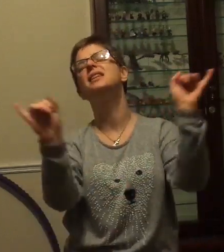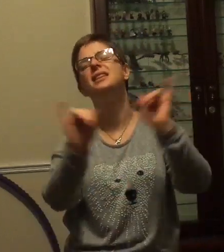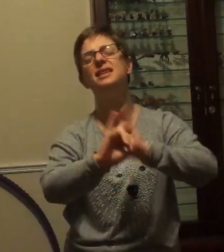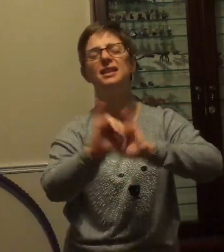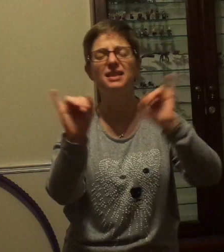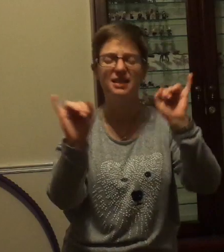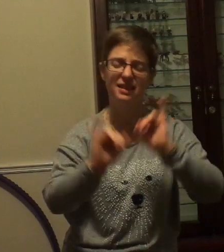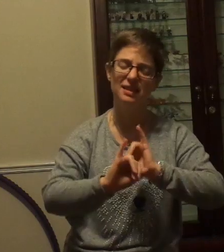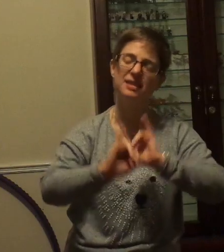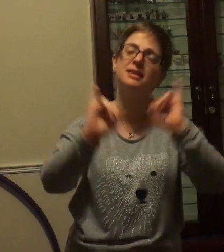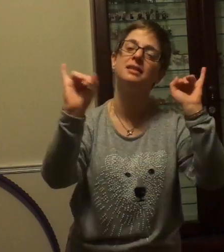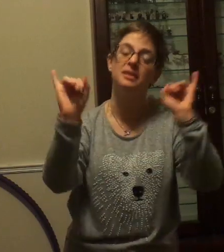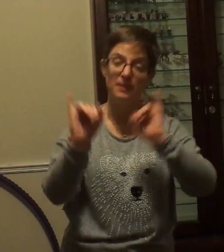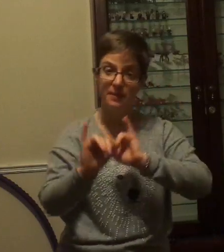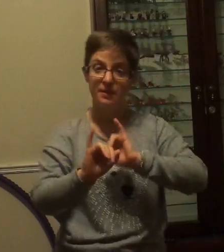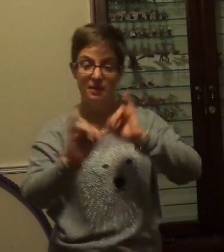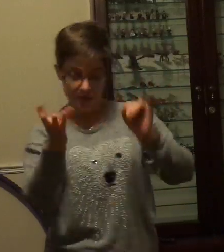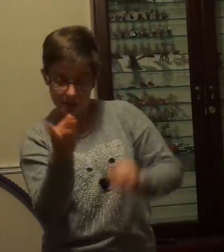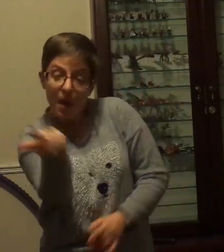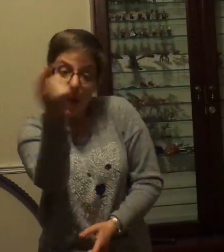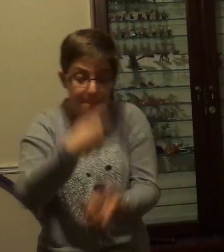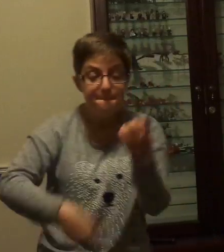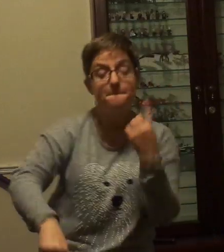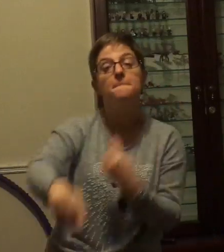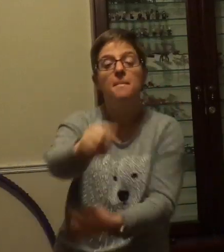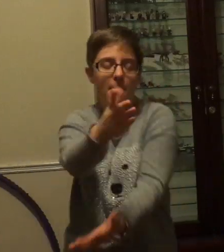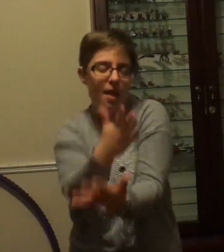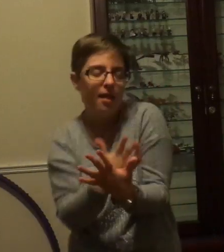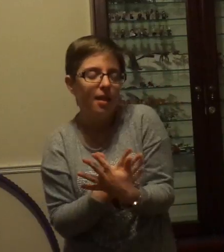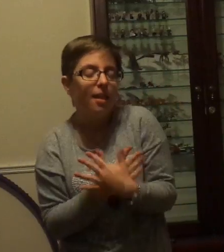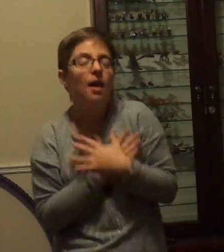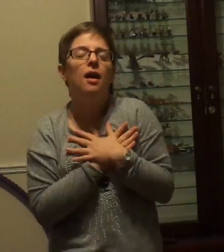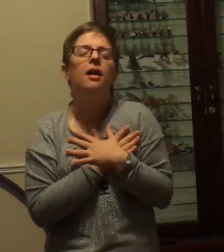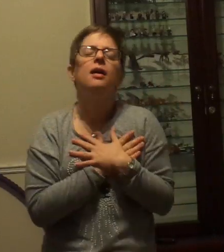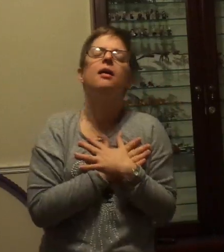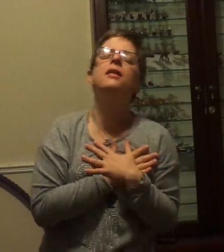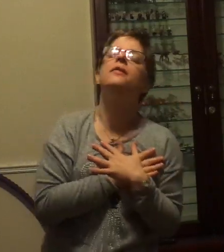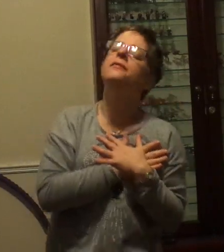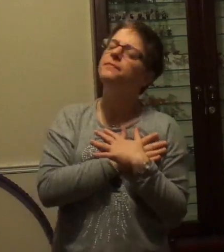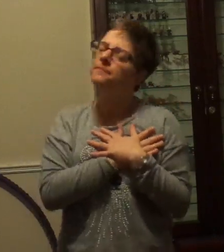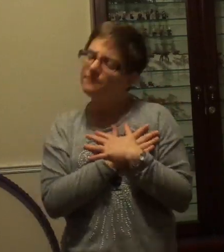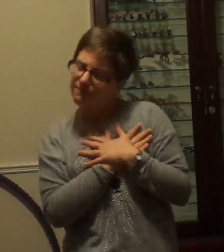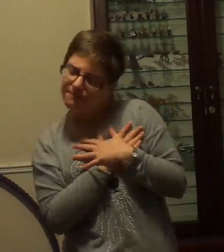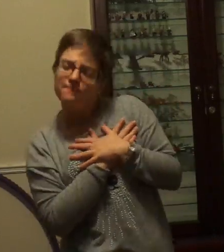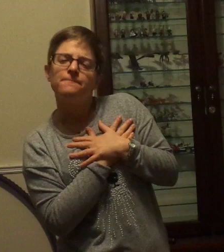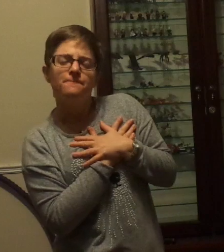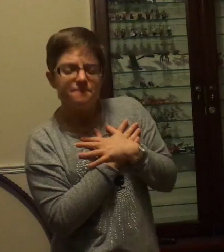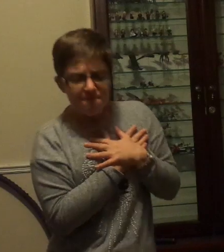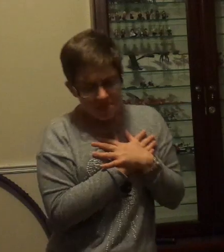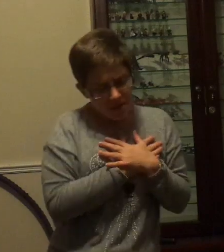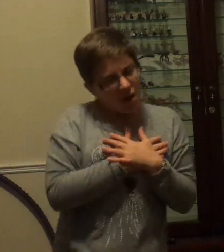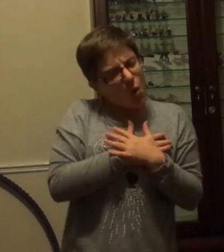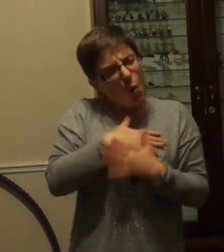Some say love, it is a